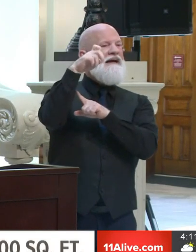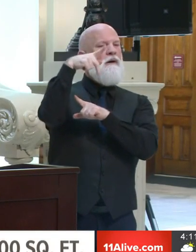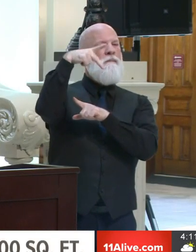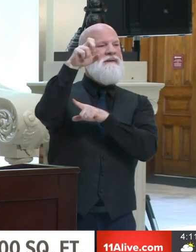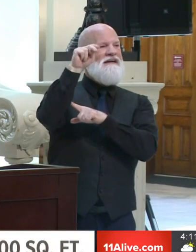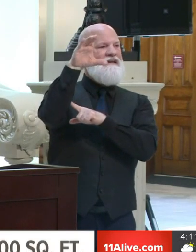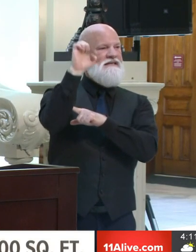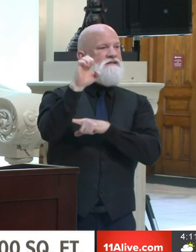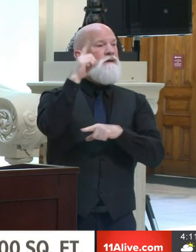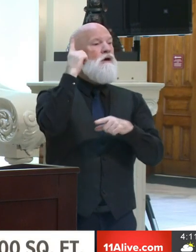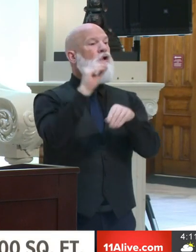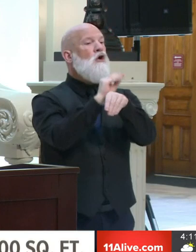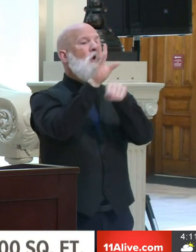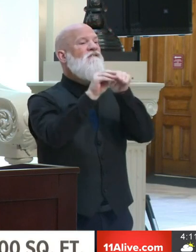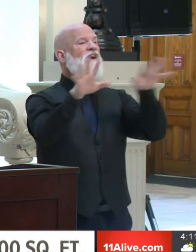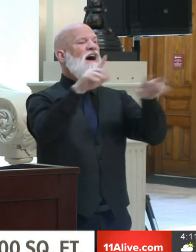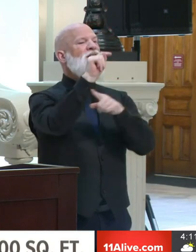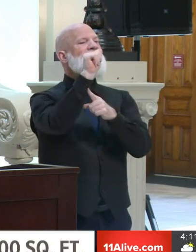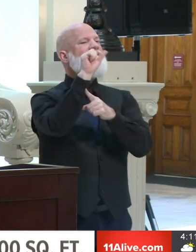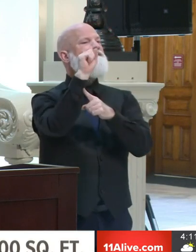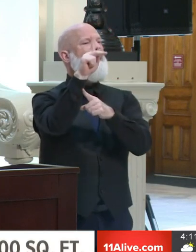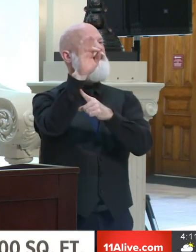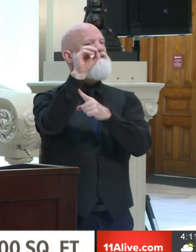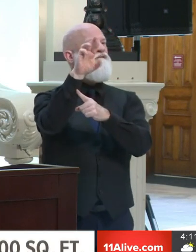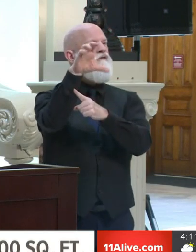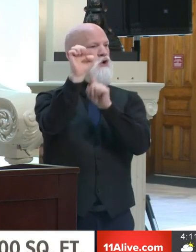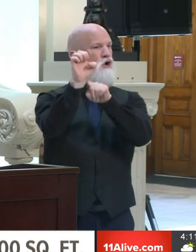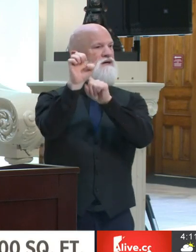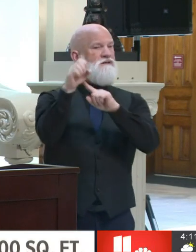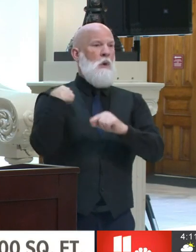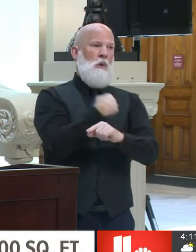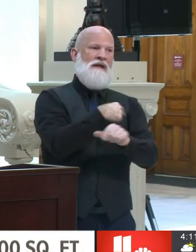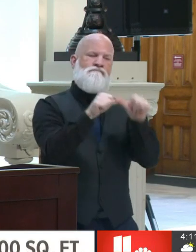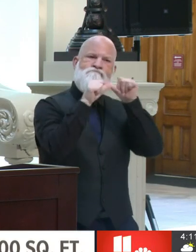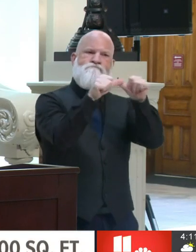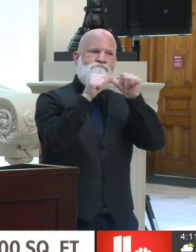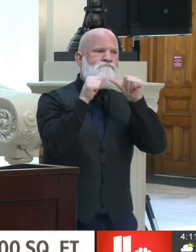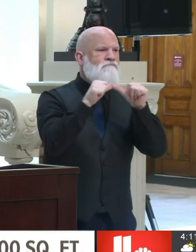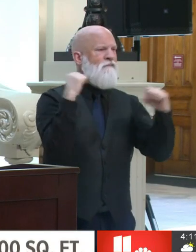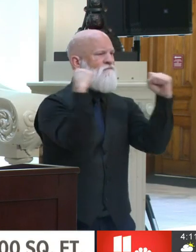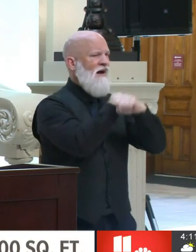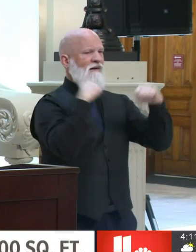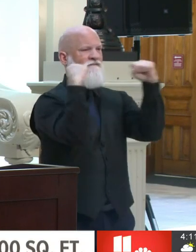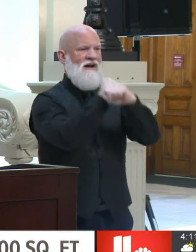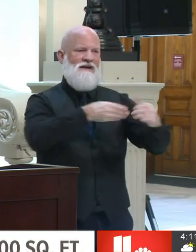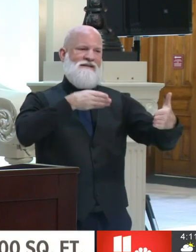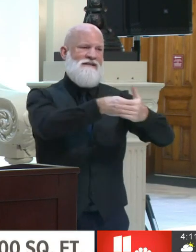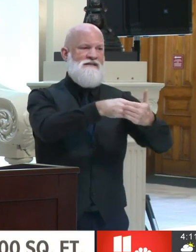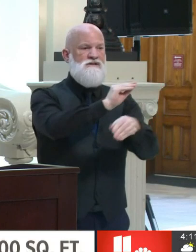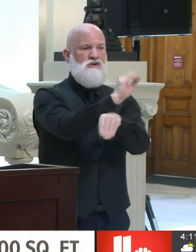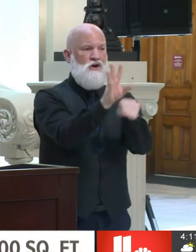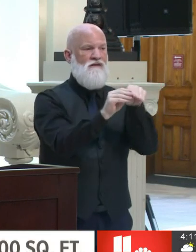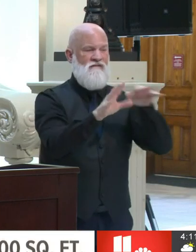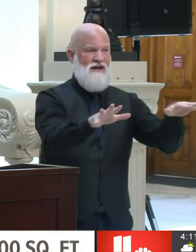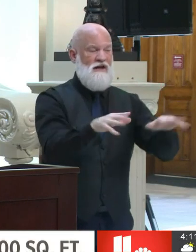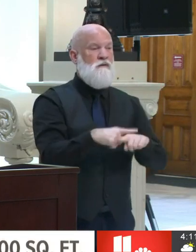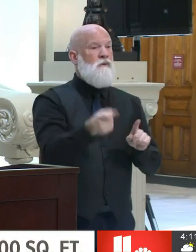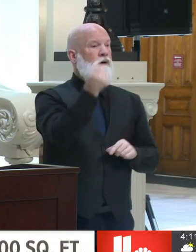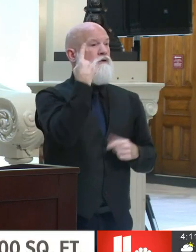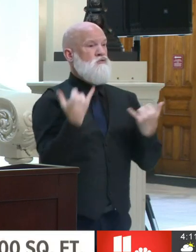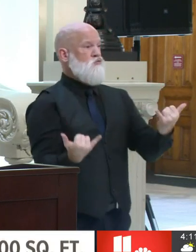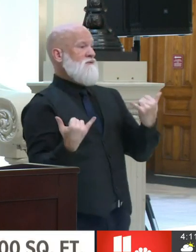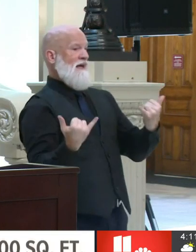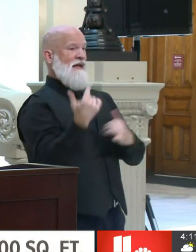continue to fight the spread of COVID-19. As of noon today, Georgia has received our first shipment of